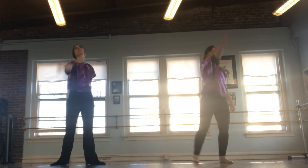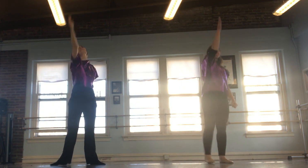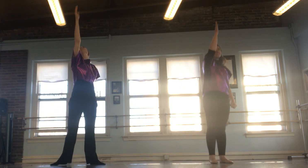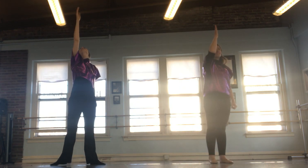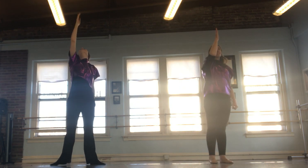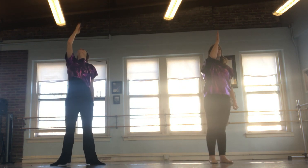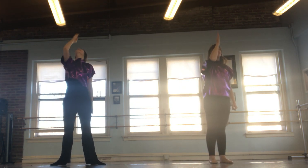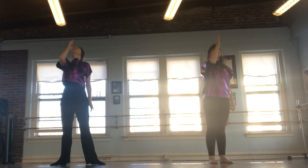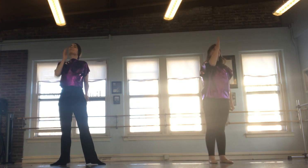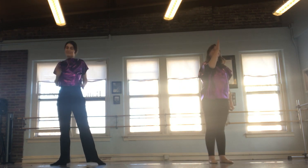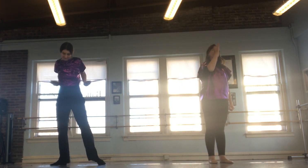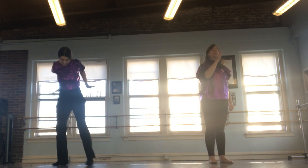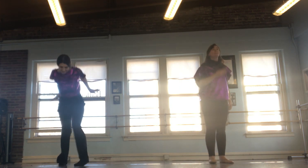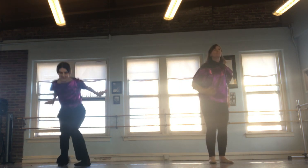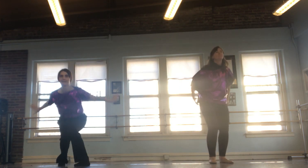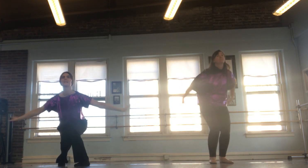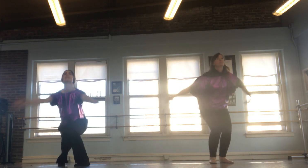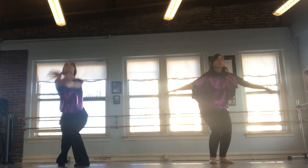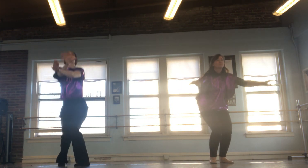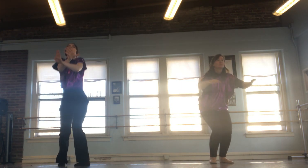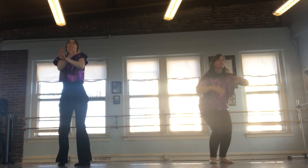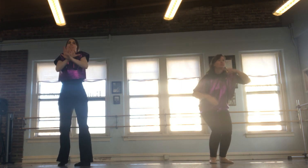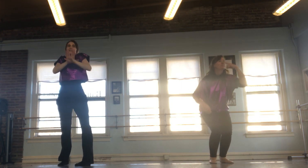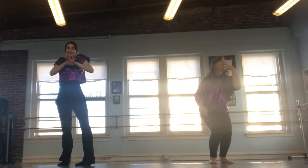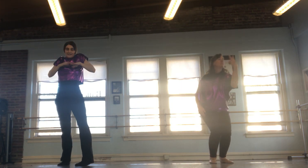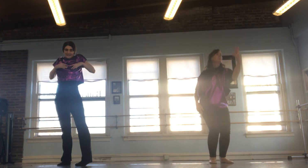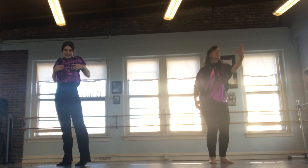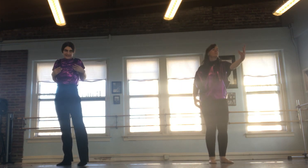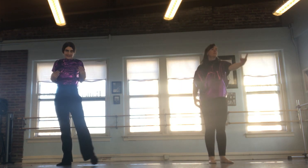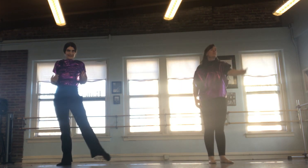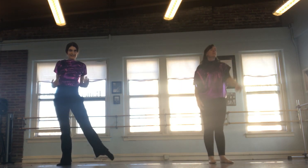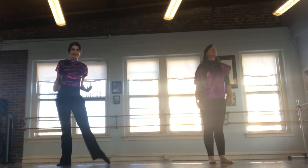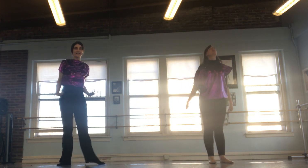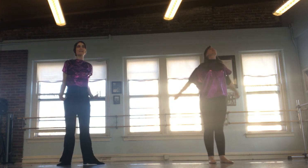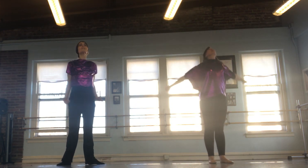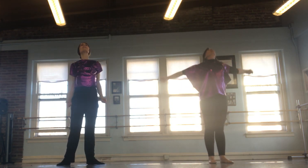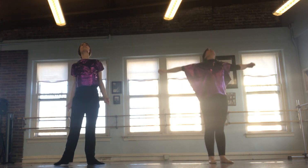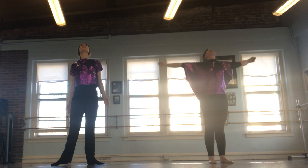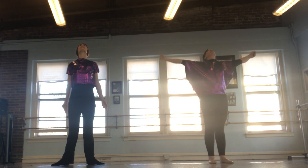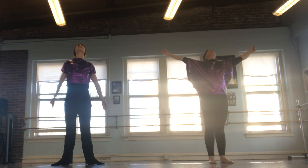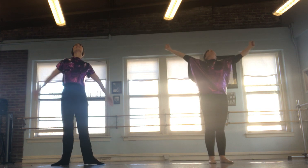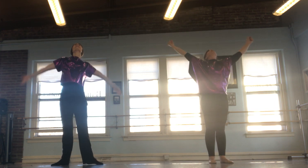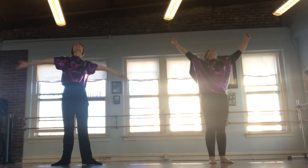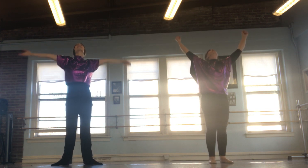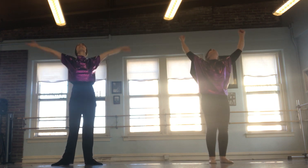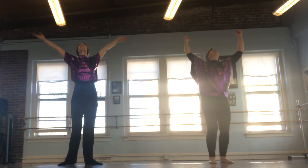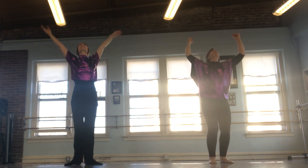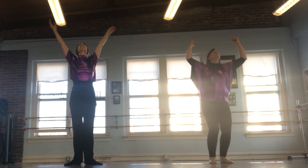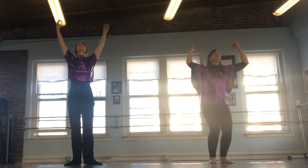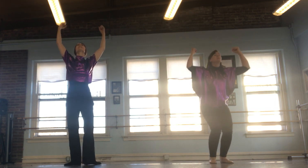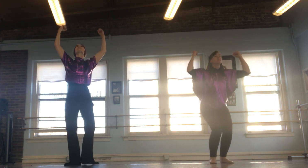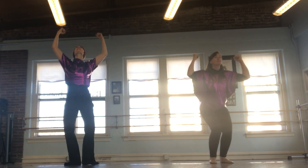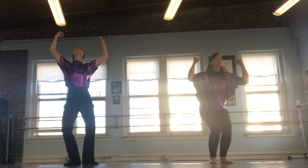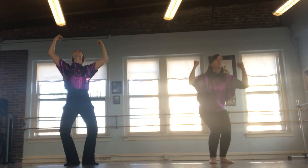mine? Let all will see away Away